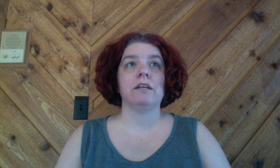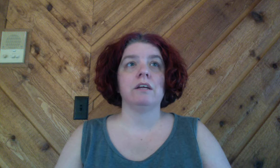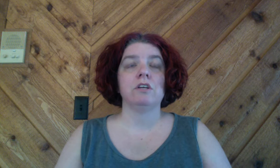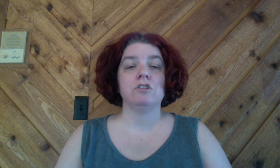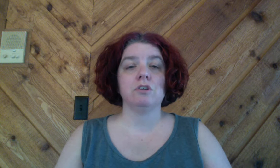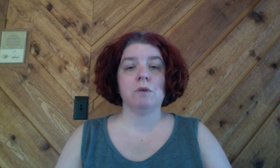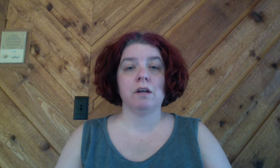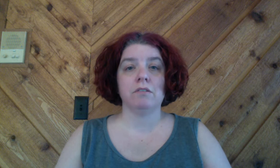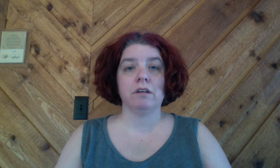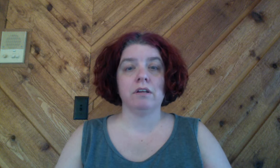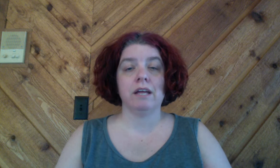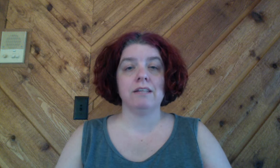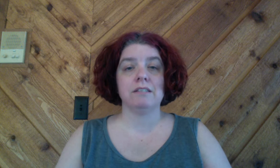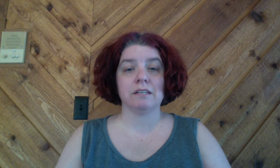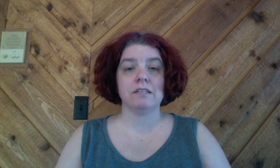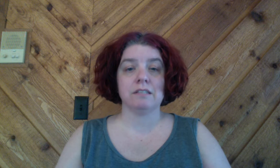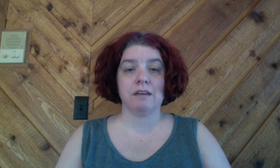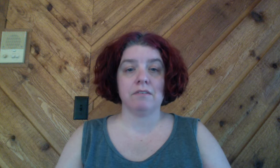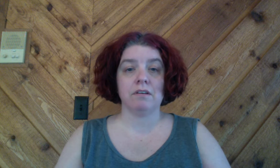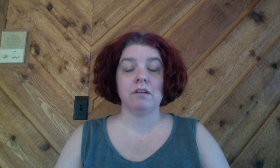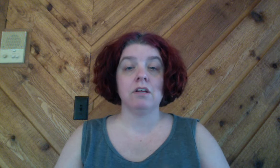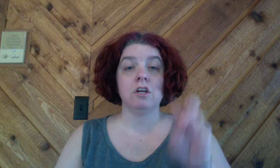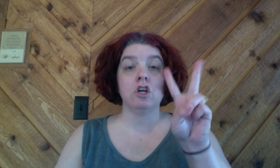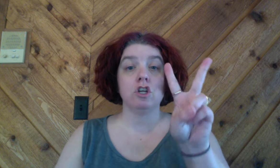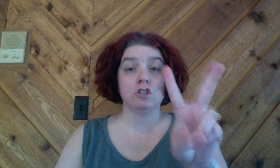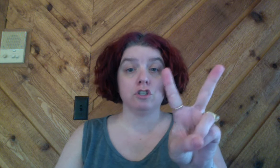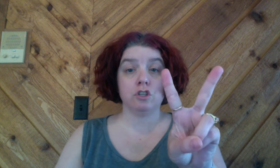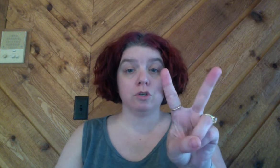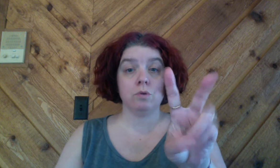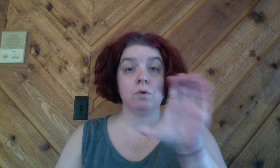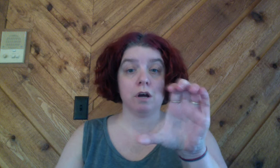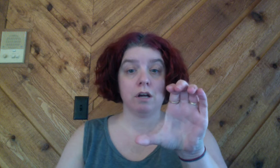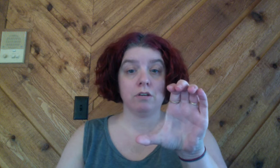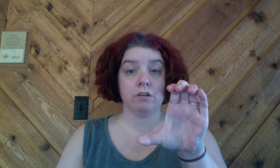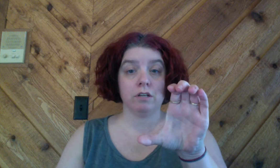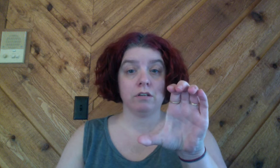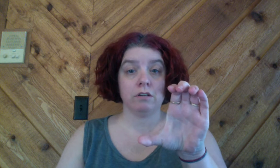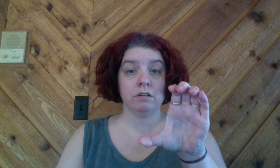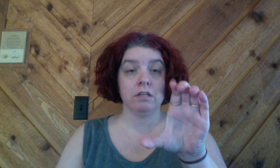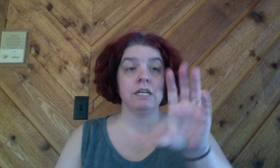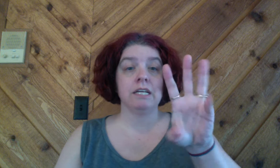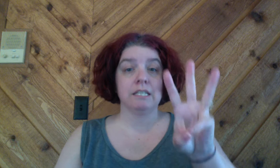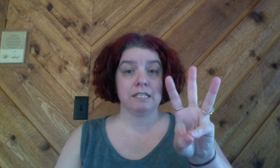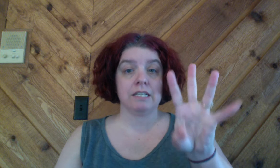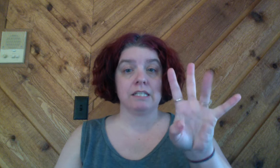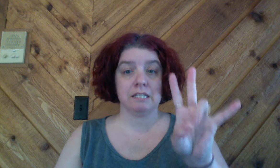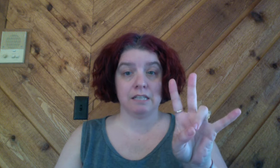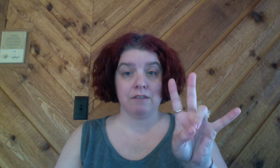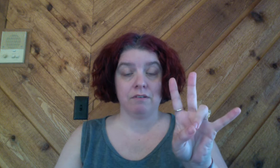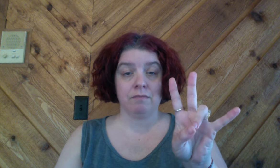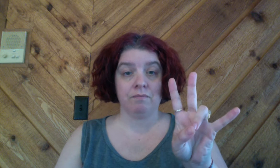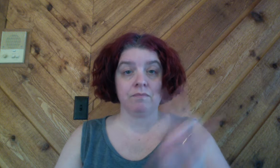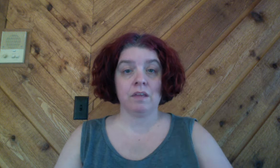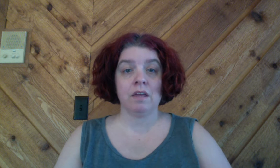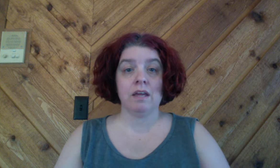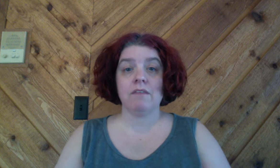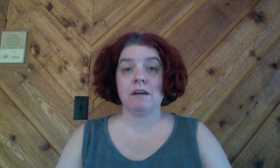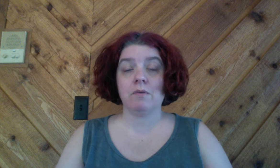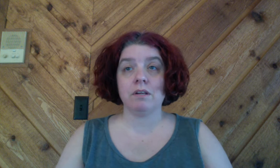267 267 if I wanted